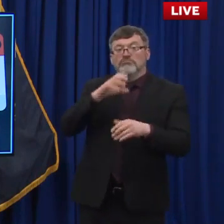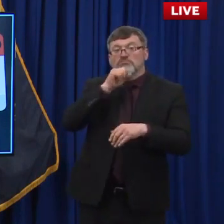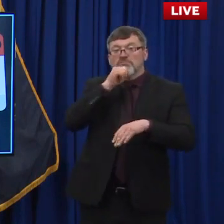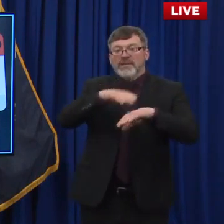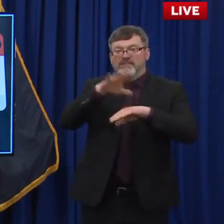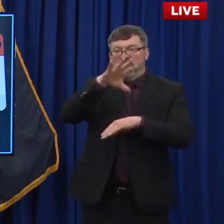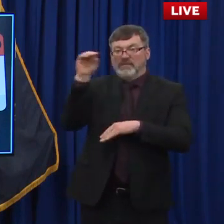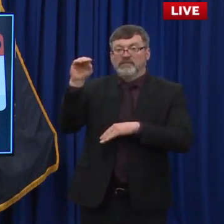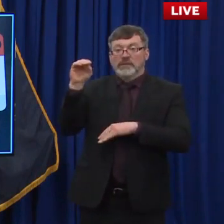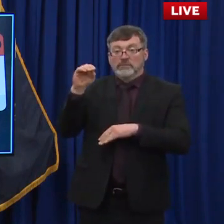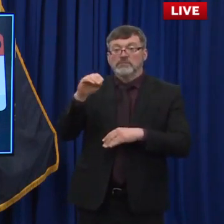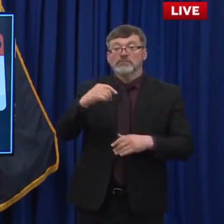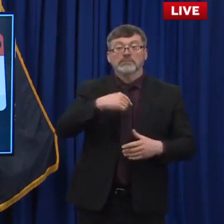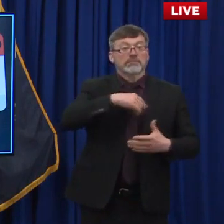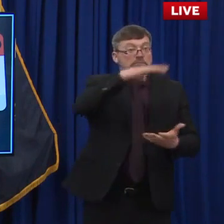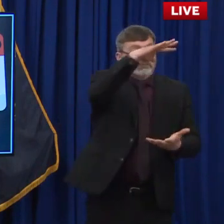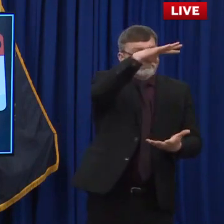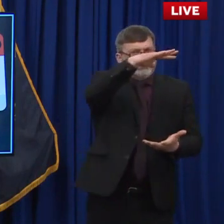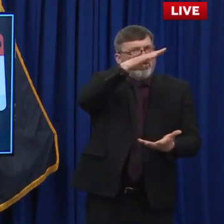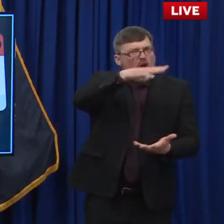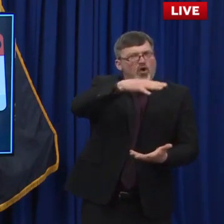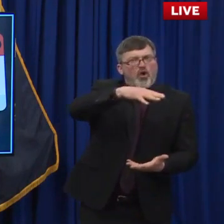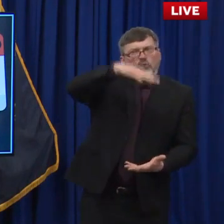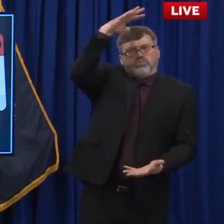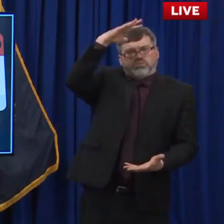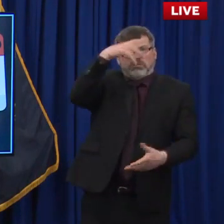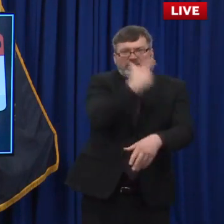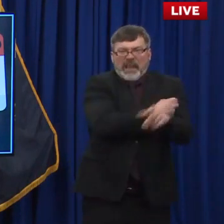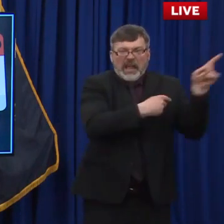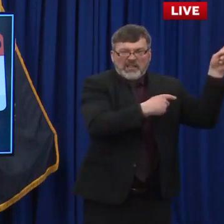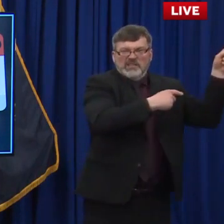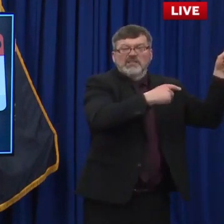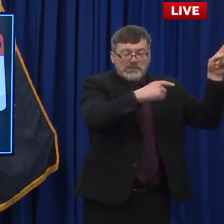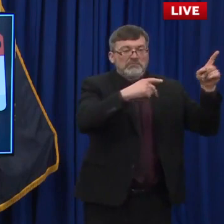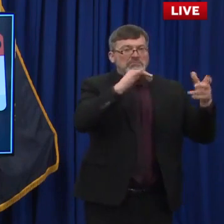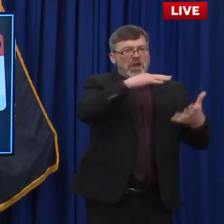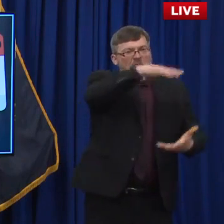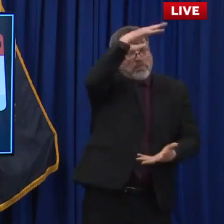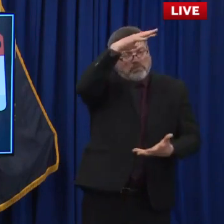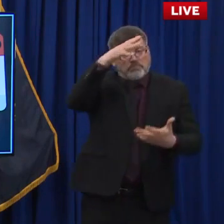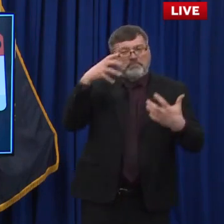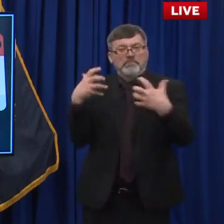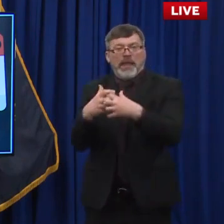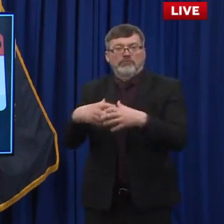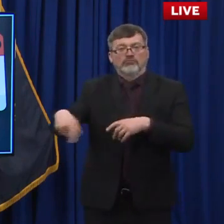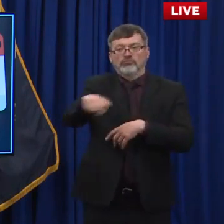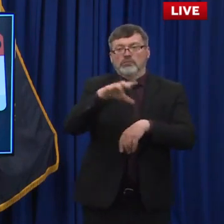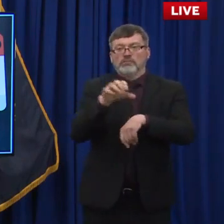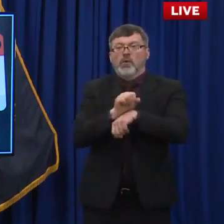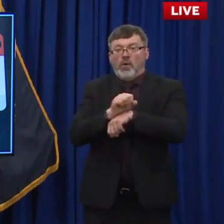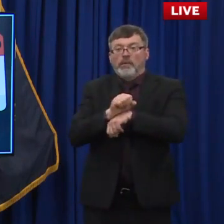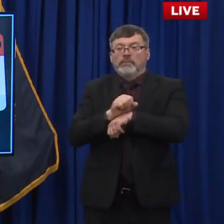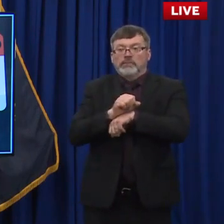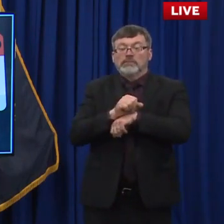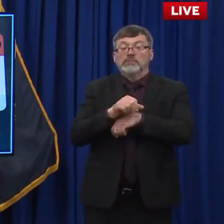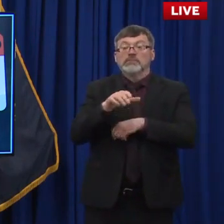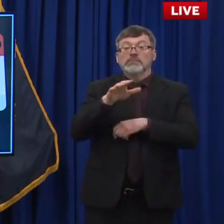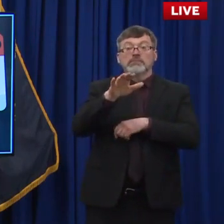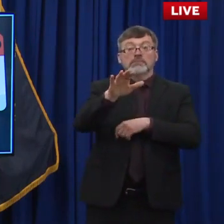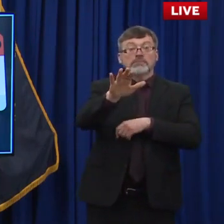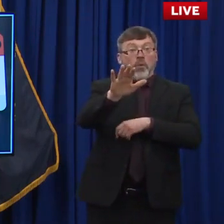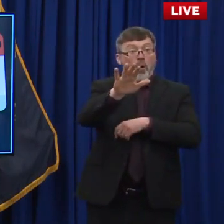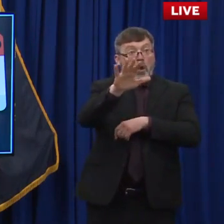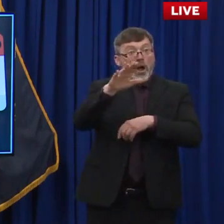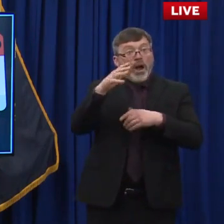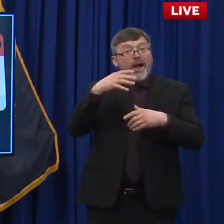available in the coming weeks, we'll keep adding more appointments. So folks can even move themselves up to a more convenient date if